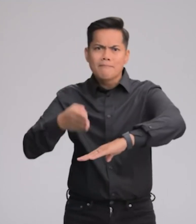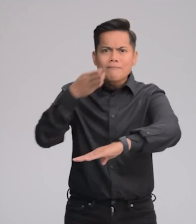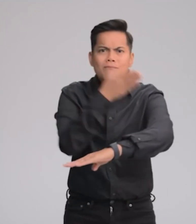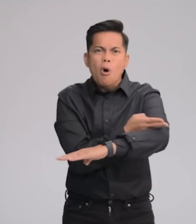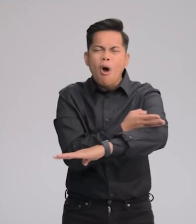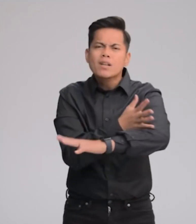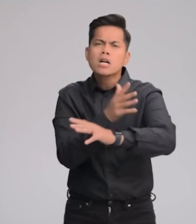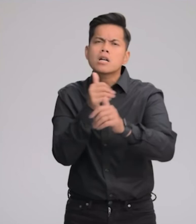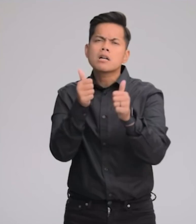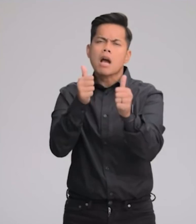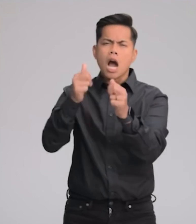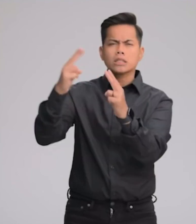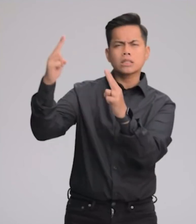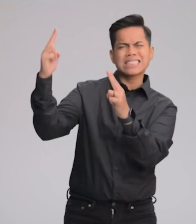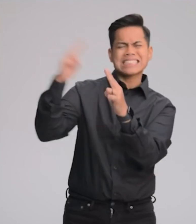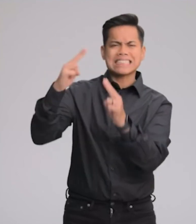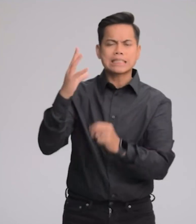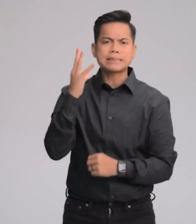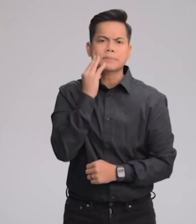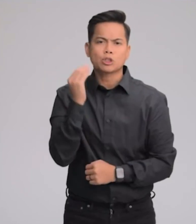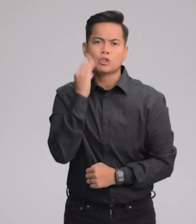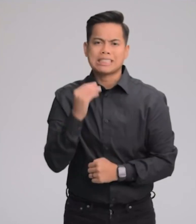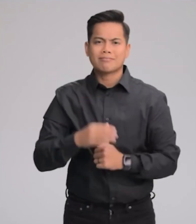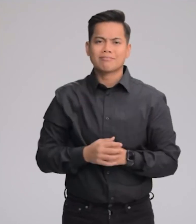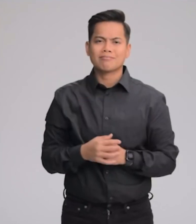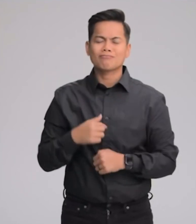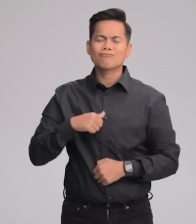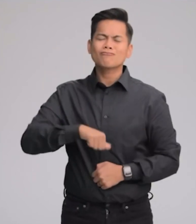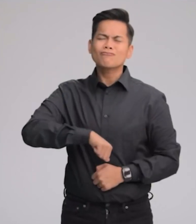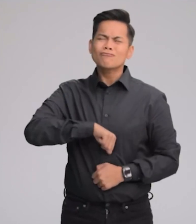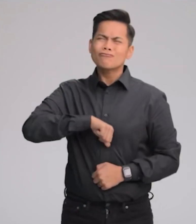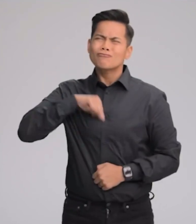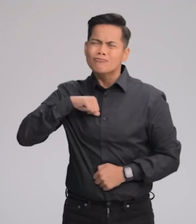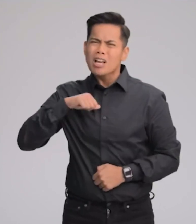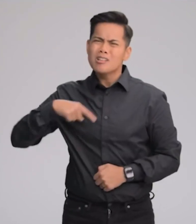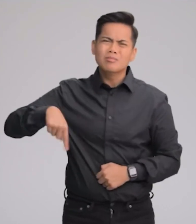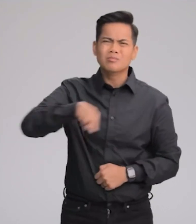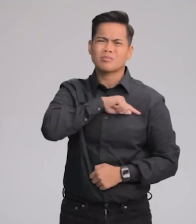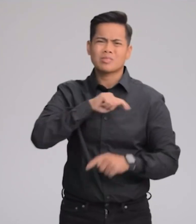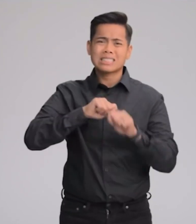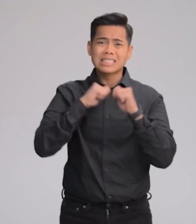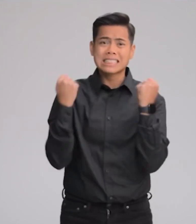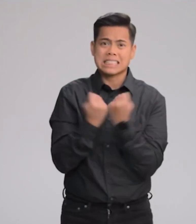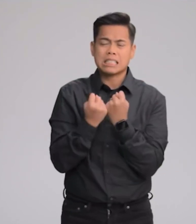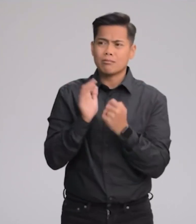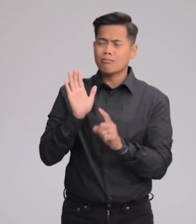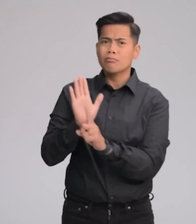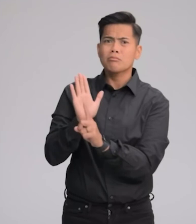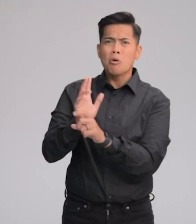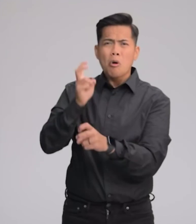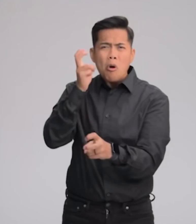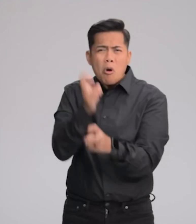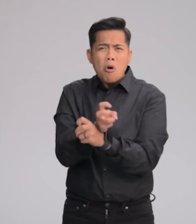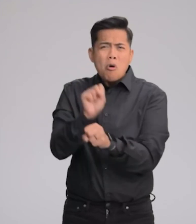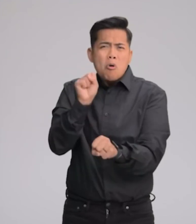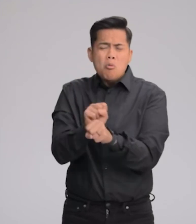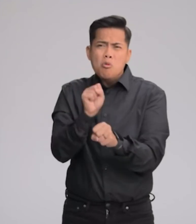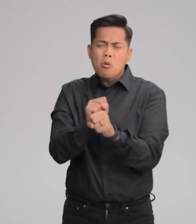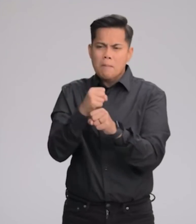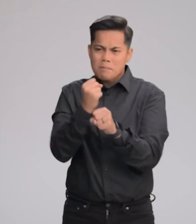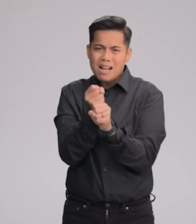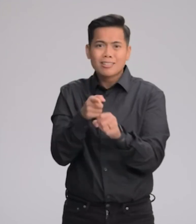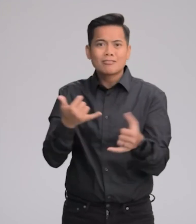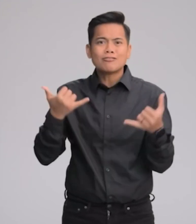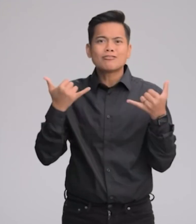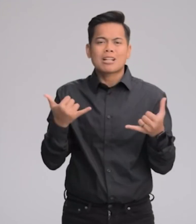are already best-in-class experiences. I'm proud of all the teams and hard work that